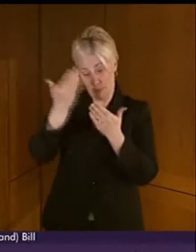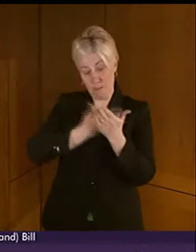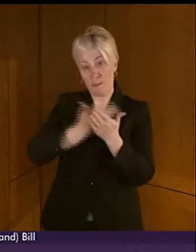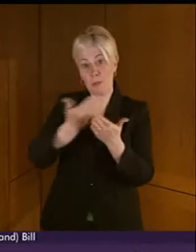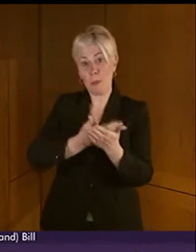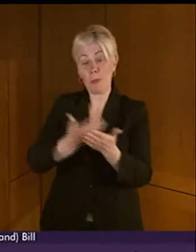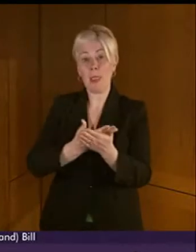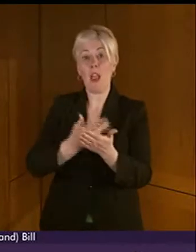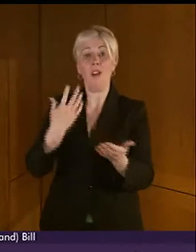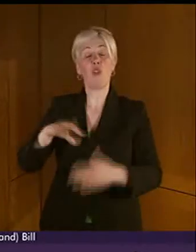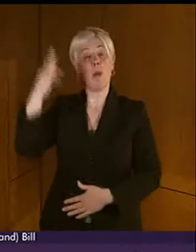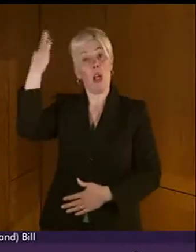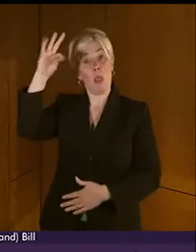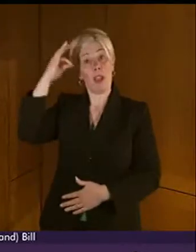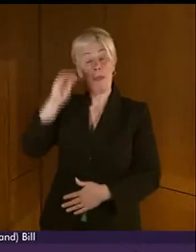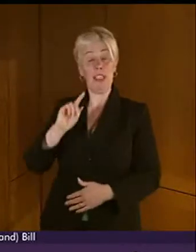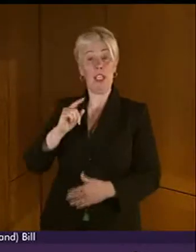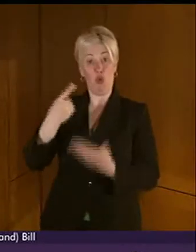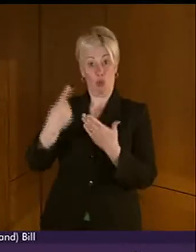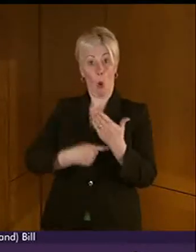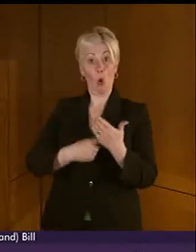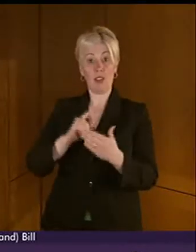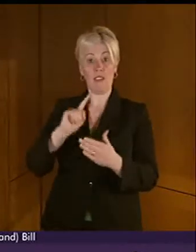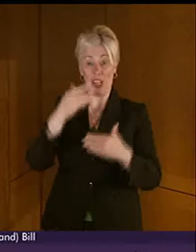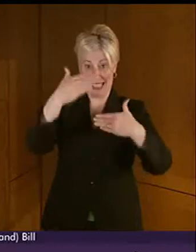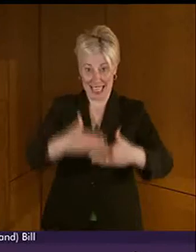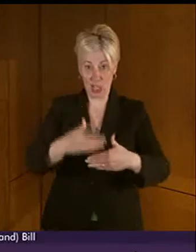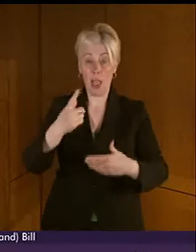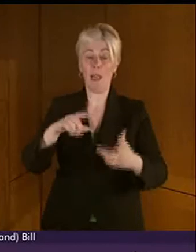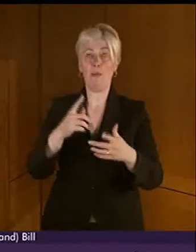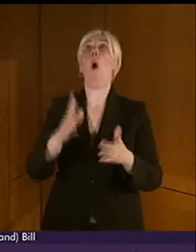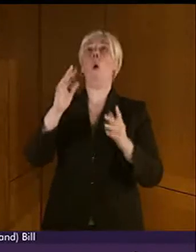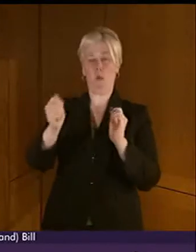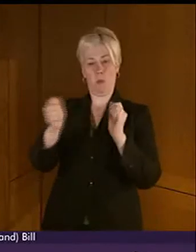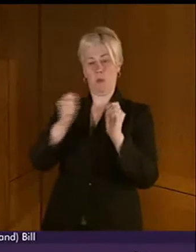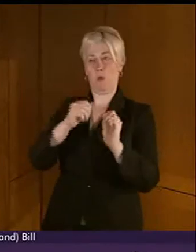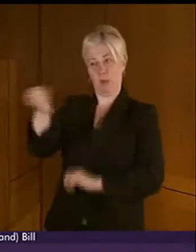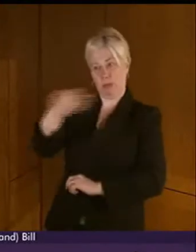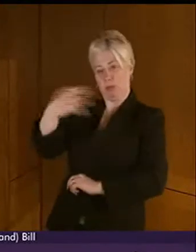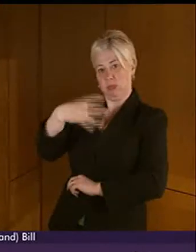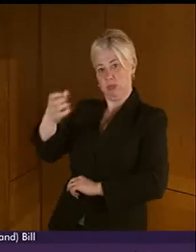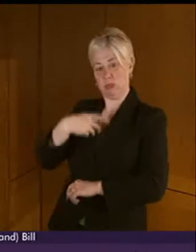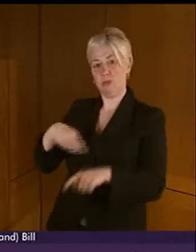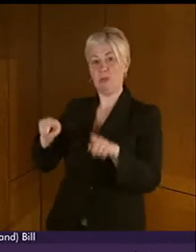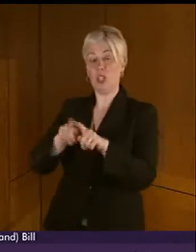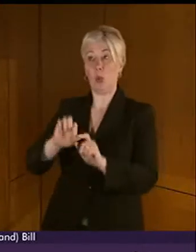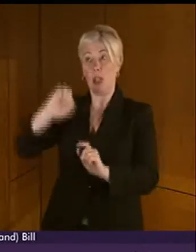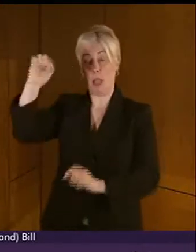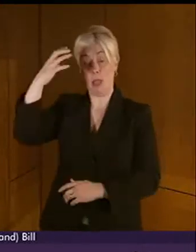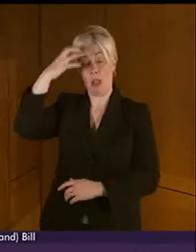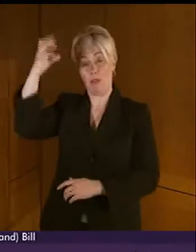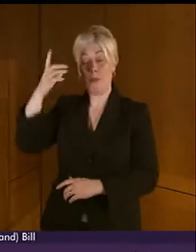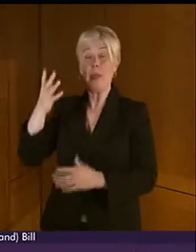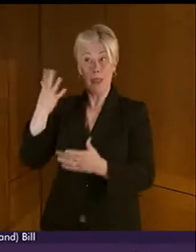response to the committee report at stage one, but also in response to the government's response to our committee